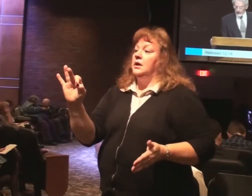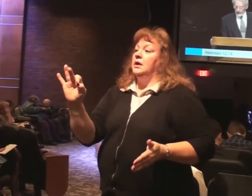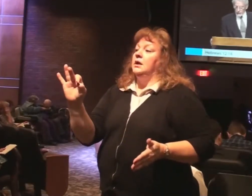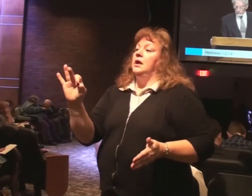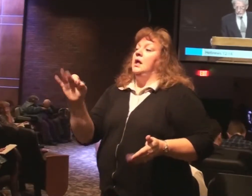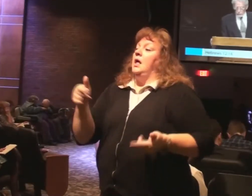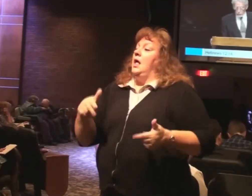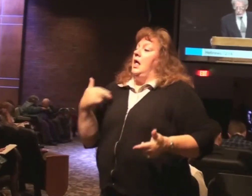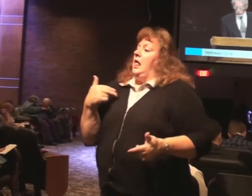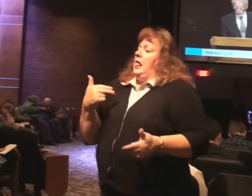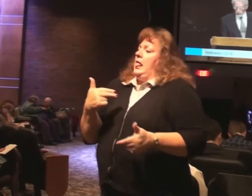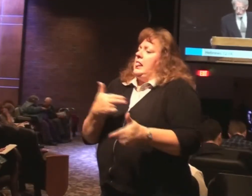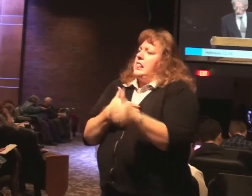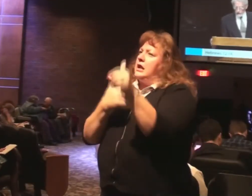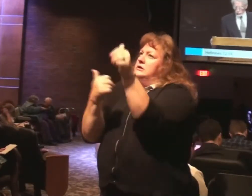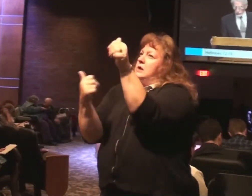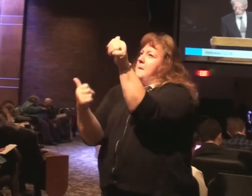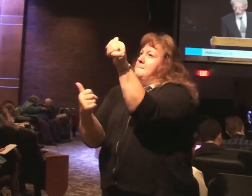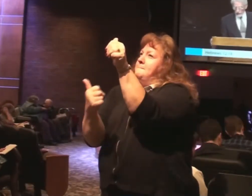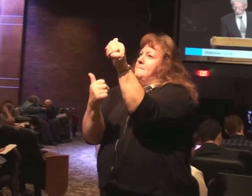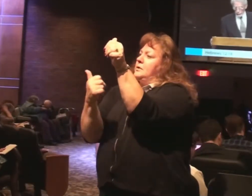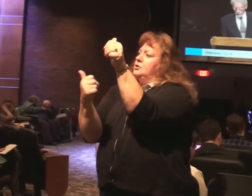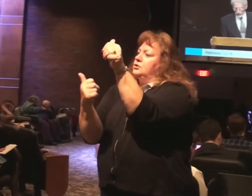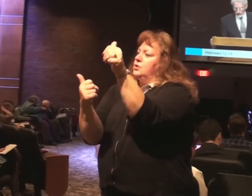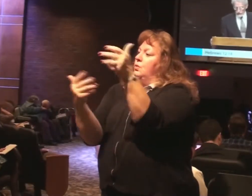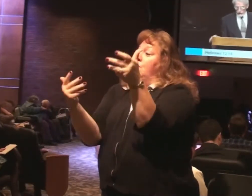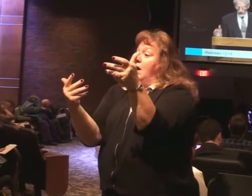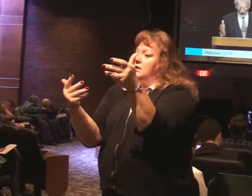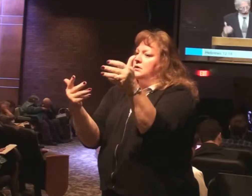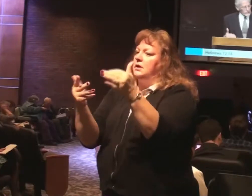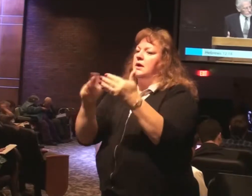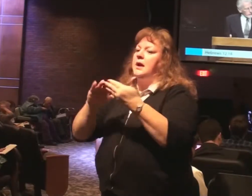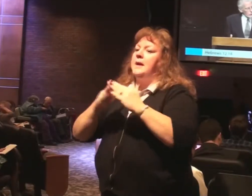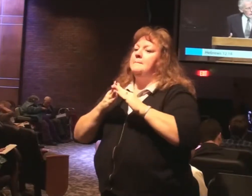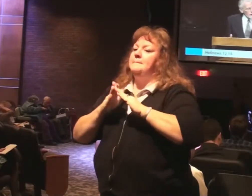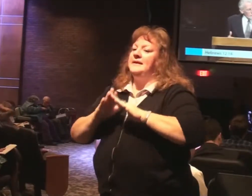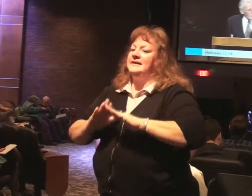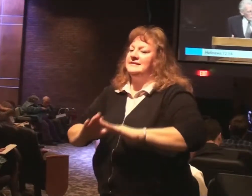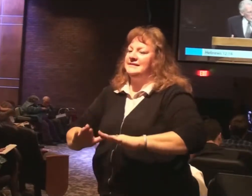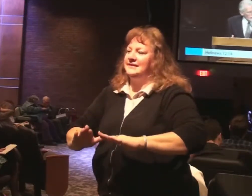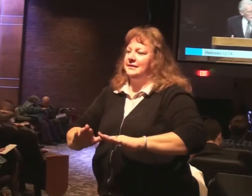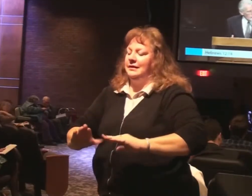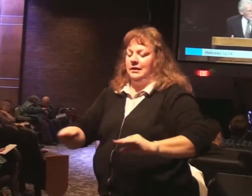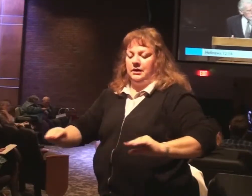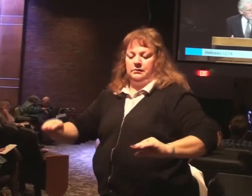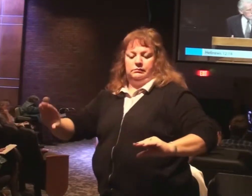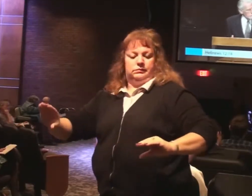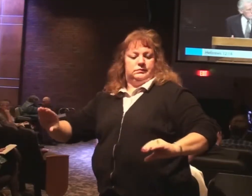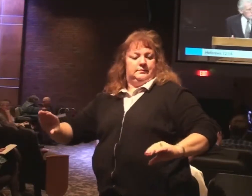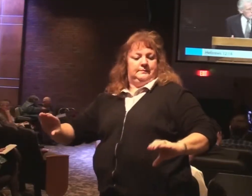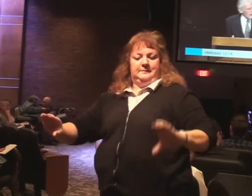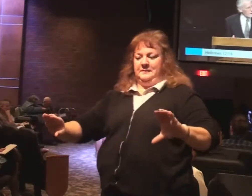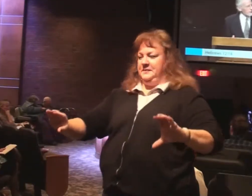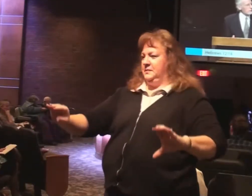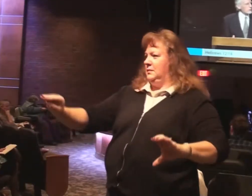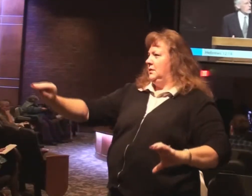Let us pursue the things. Which make for peace. And the building up of one another. He had to give the same